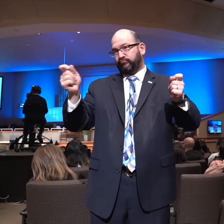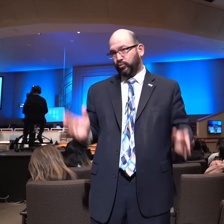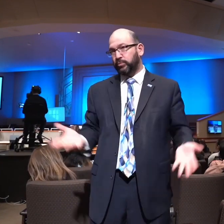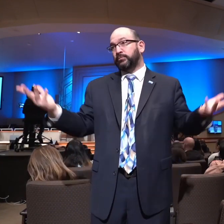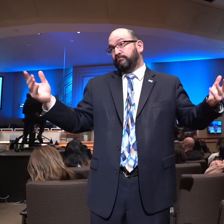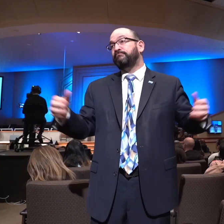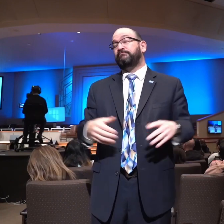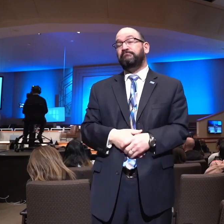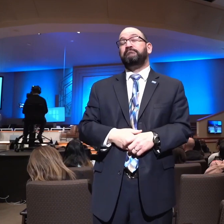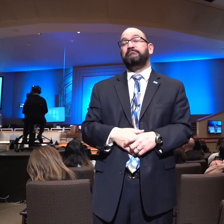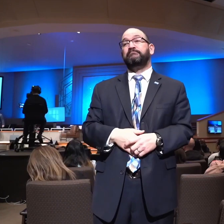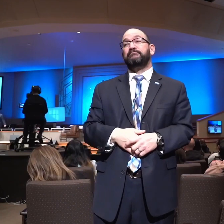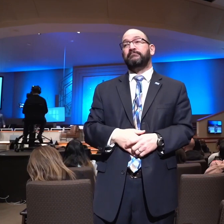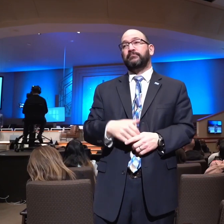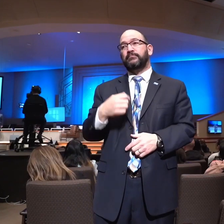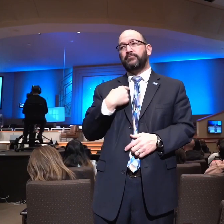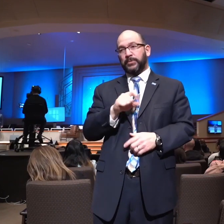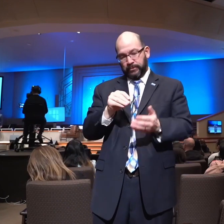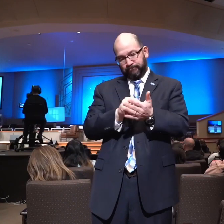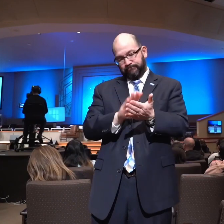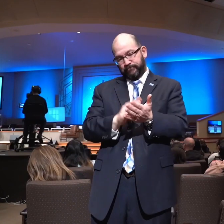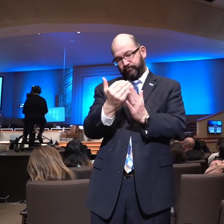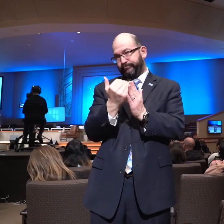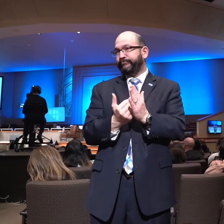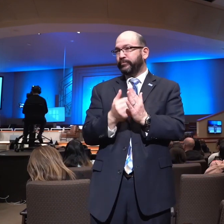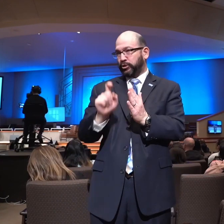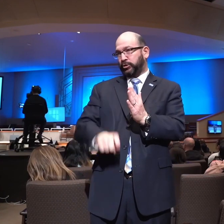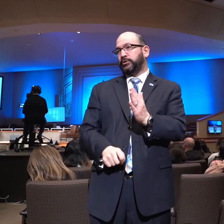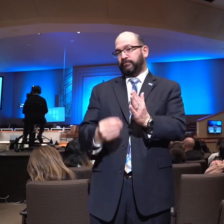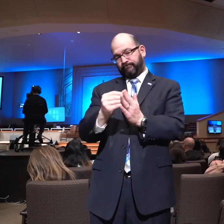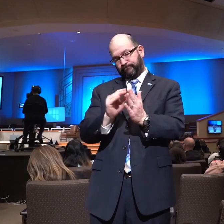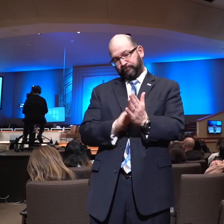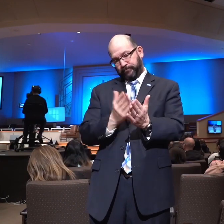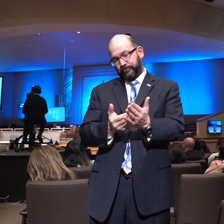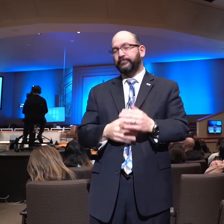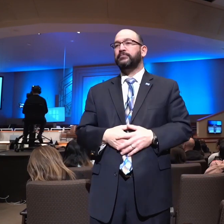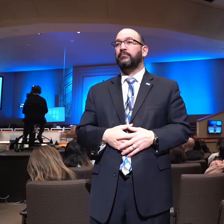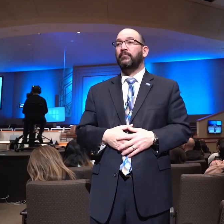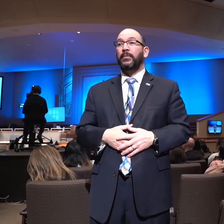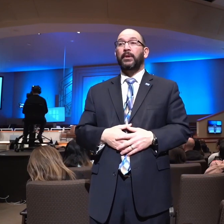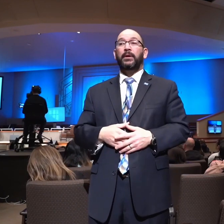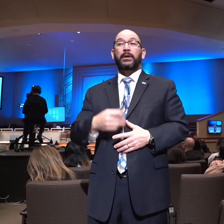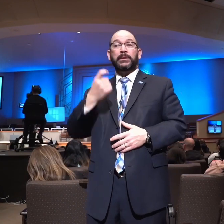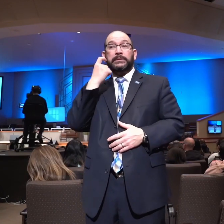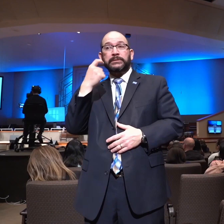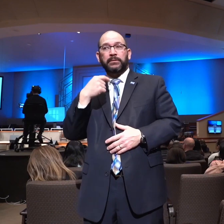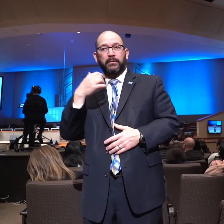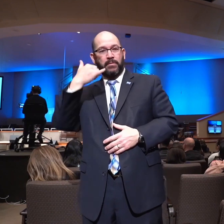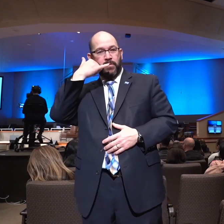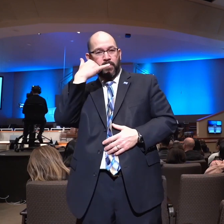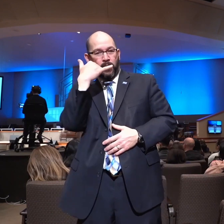And they should be on our prayer list. I called our sheriff's captain here in Lancaster this week and